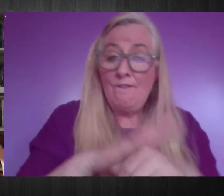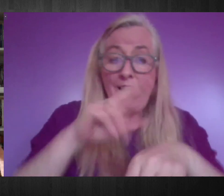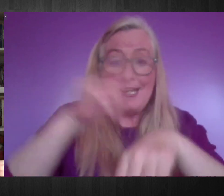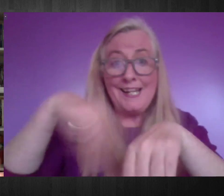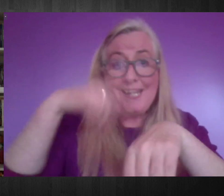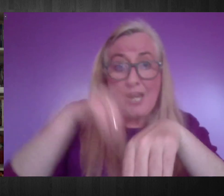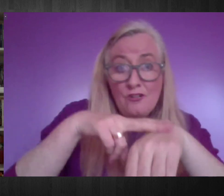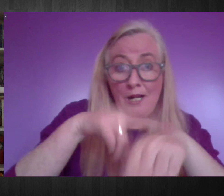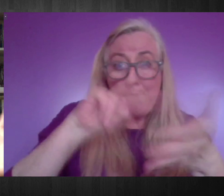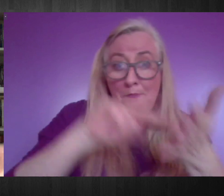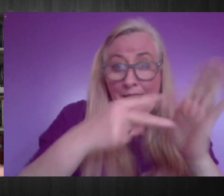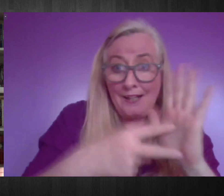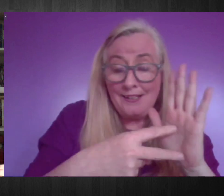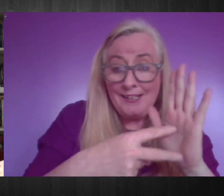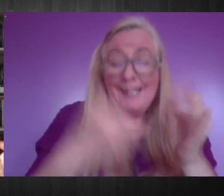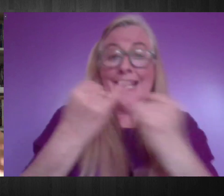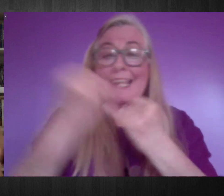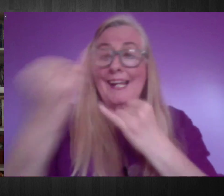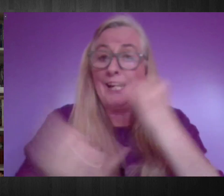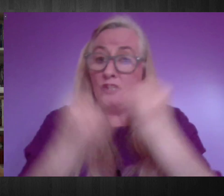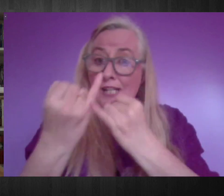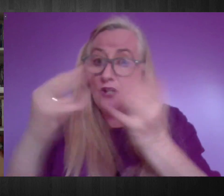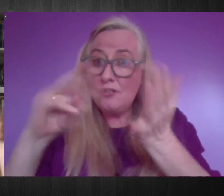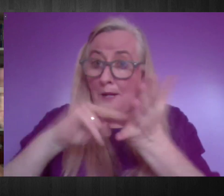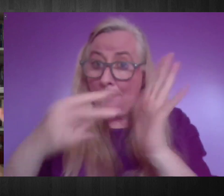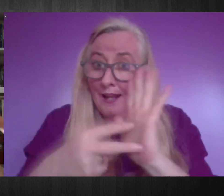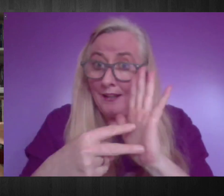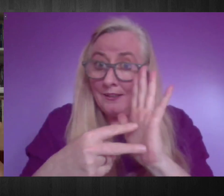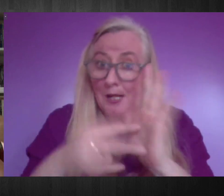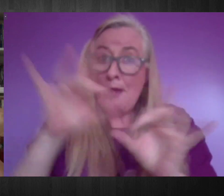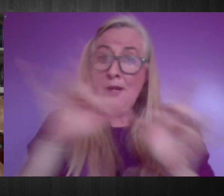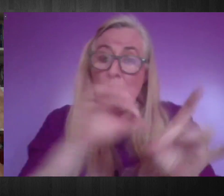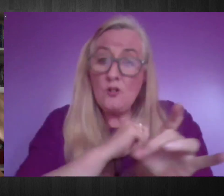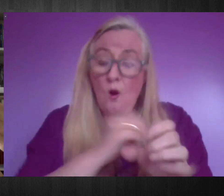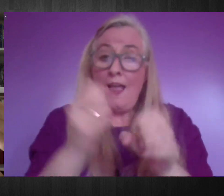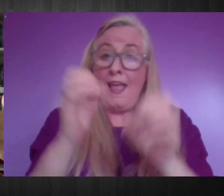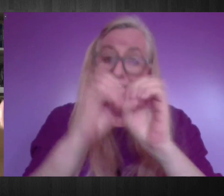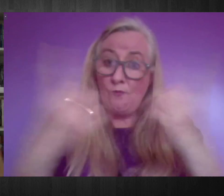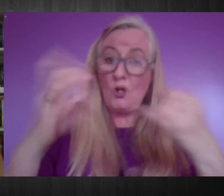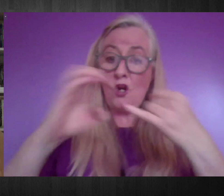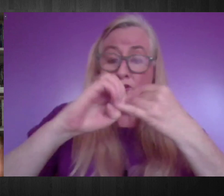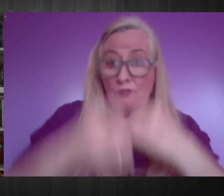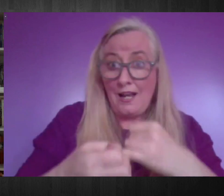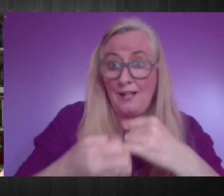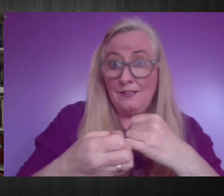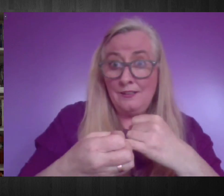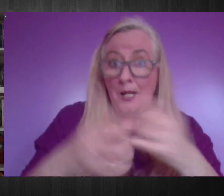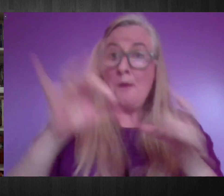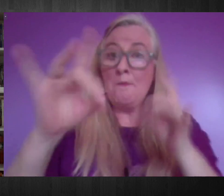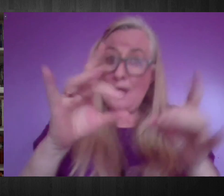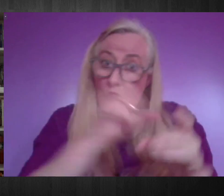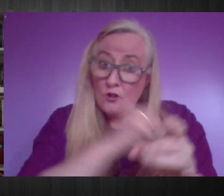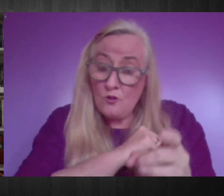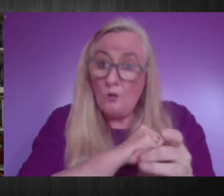international plans and for international cooperation so that every effort that is going to be there to recover from this